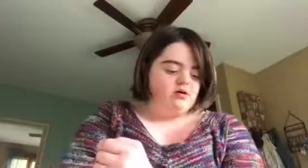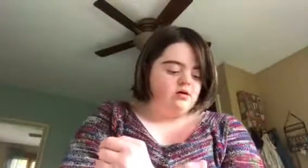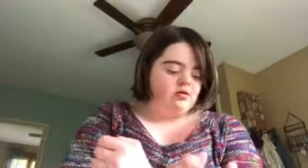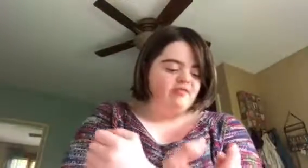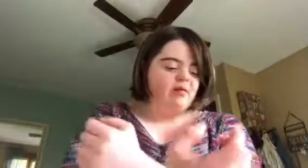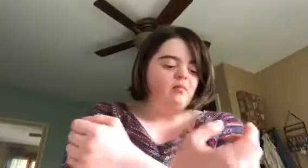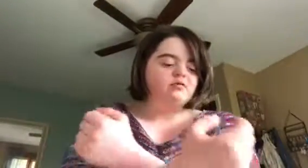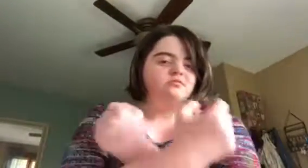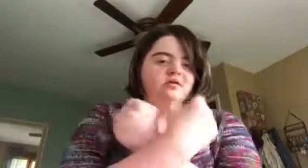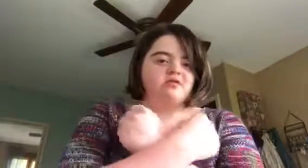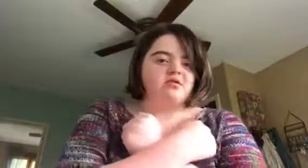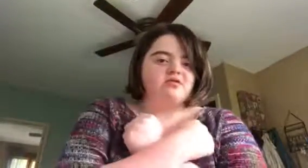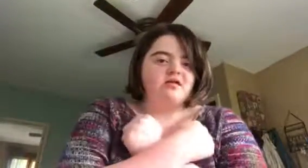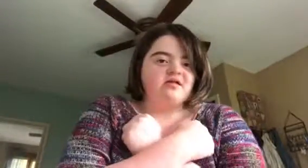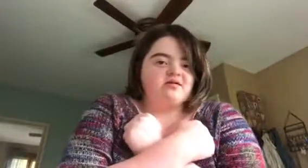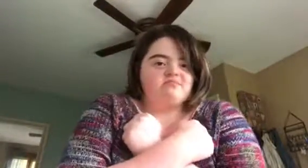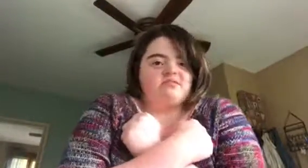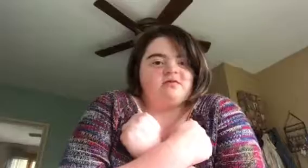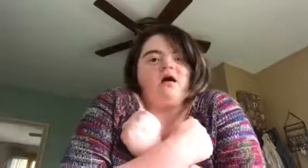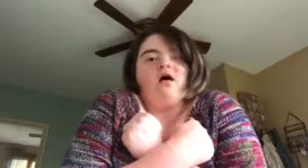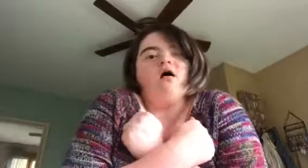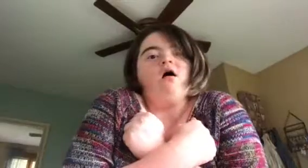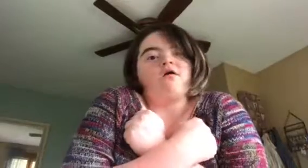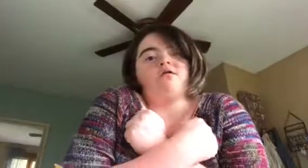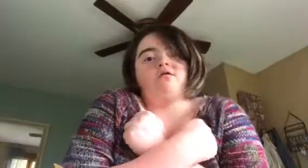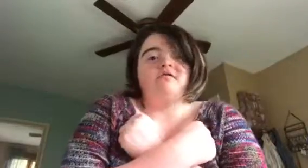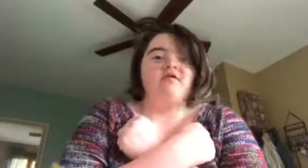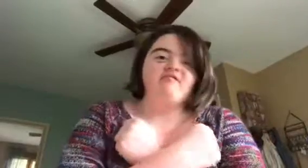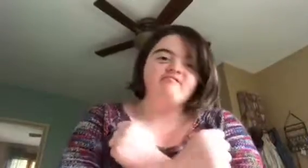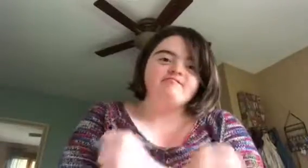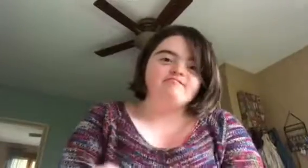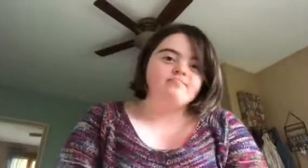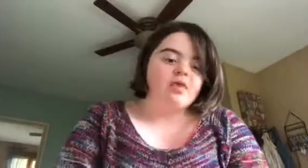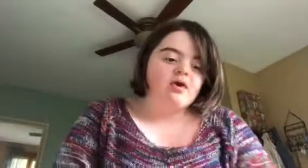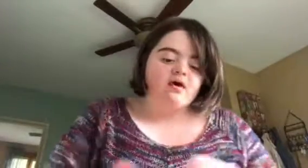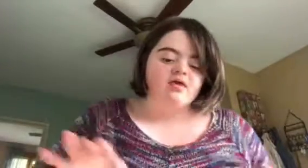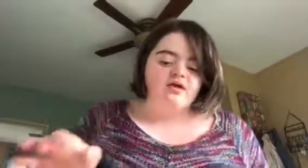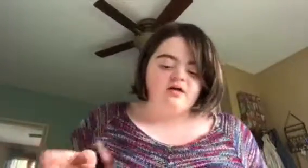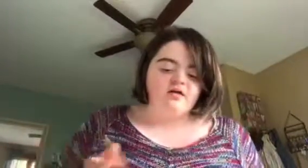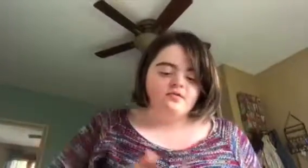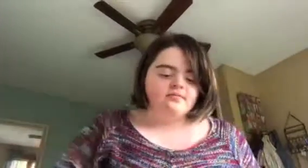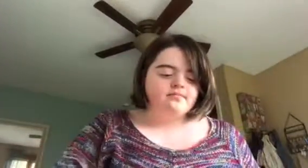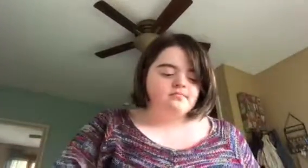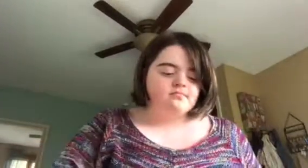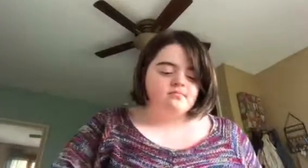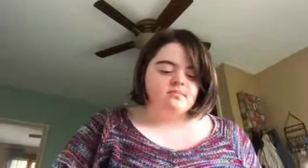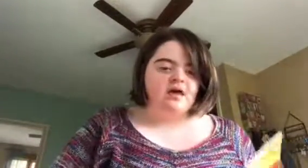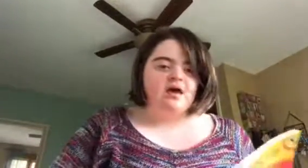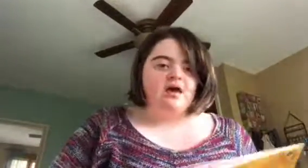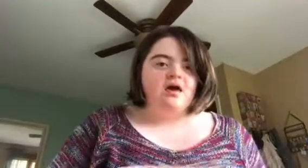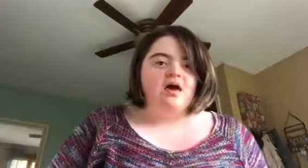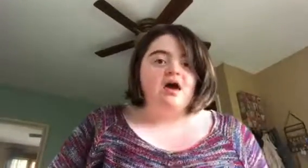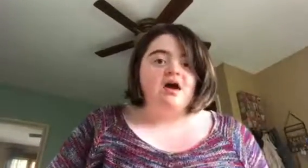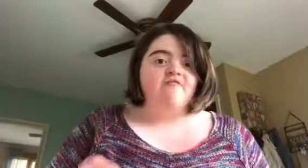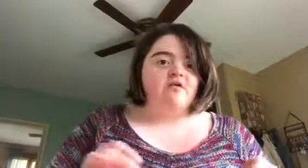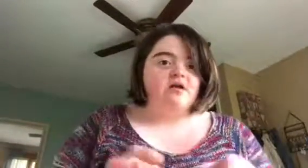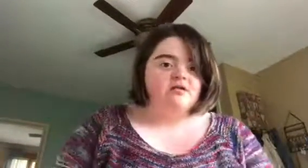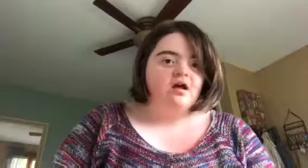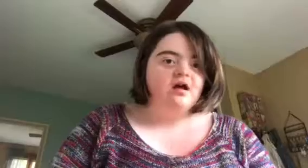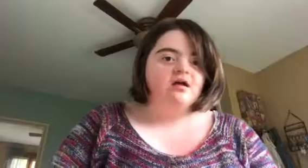love someone like this hug yourself thank you have a great day